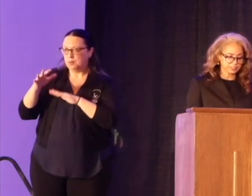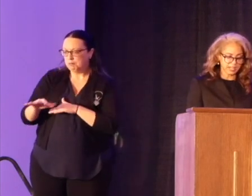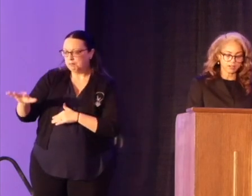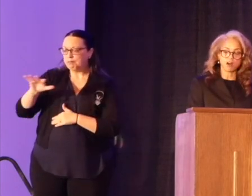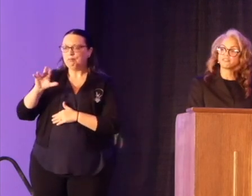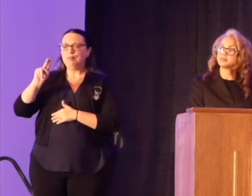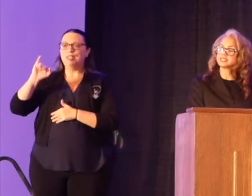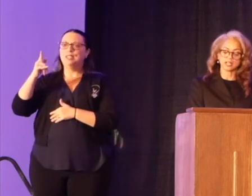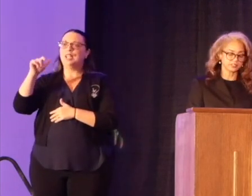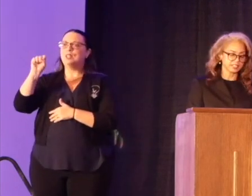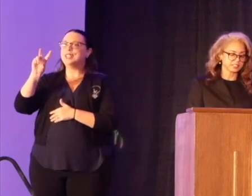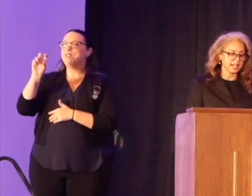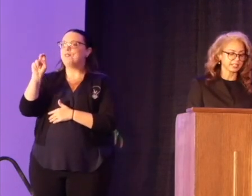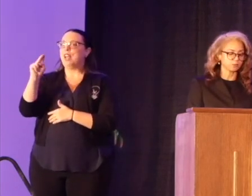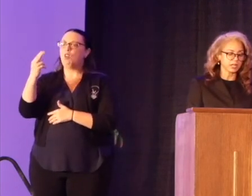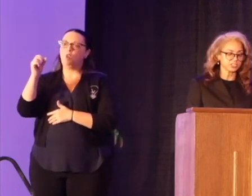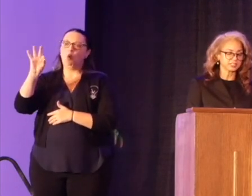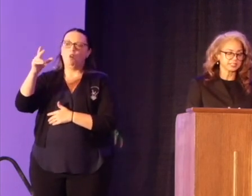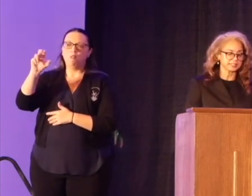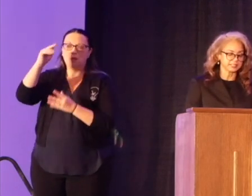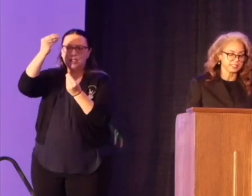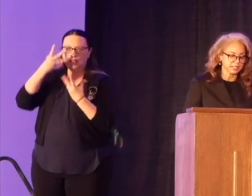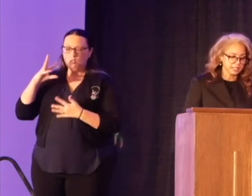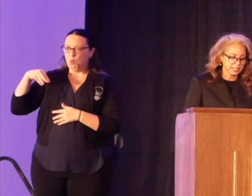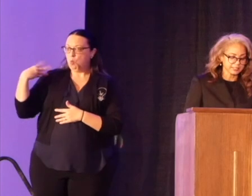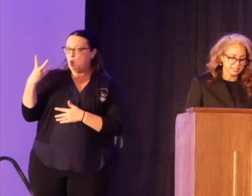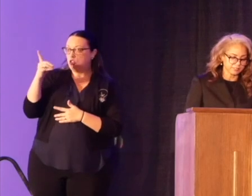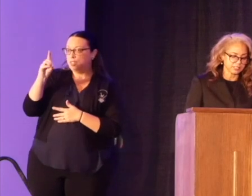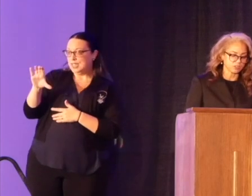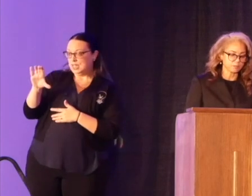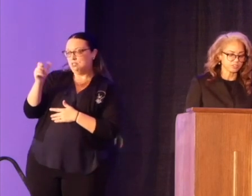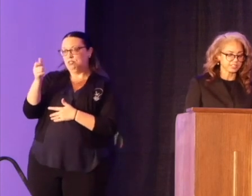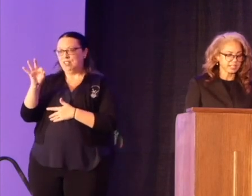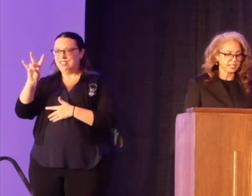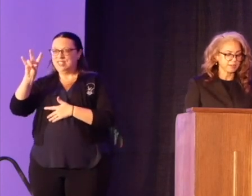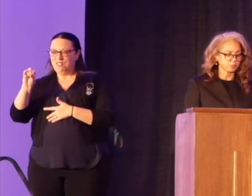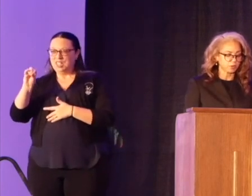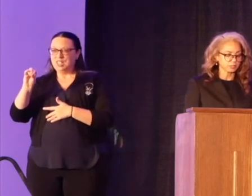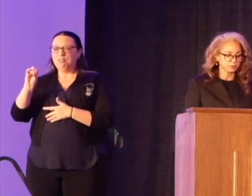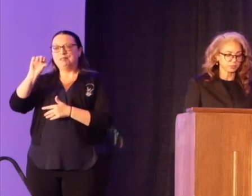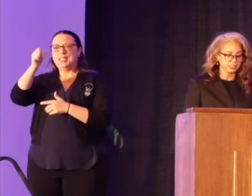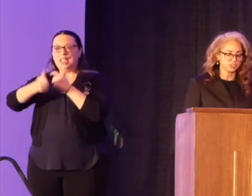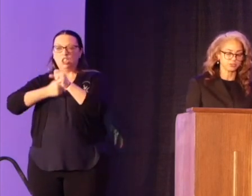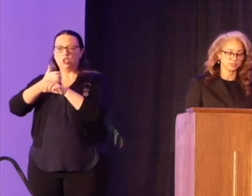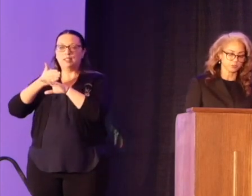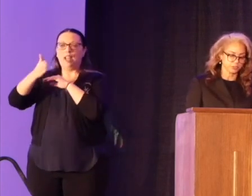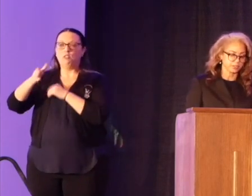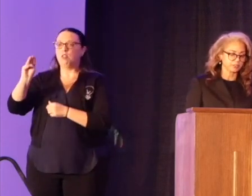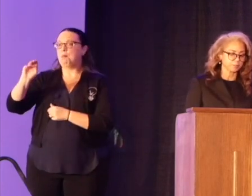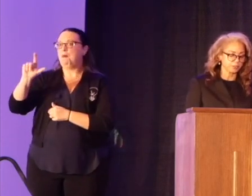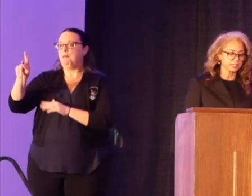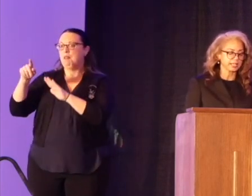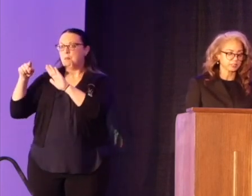Nicholas Van Hoffman tells us that in Washington, D.C. in the 70s, almost a decade after Martin Luther King Jr.'s